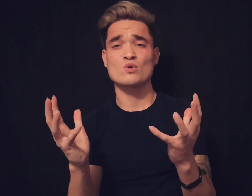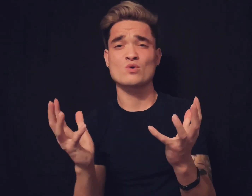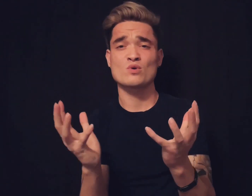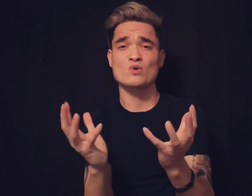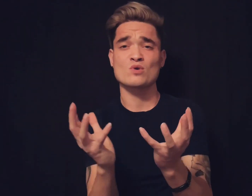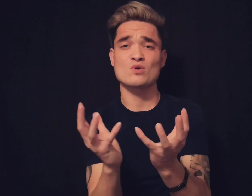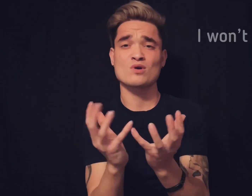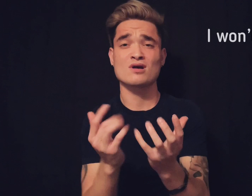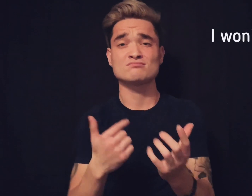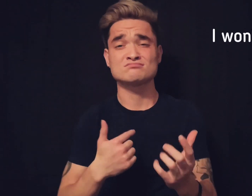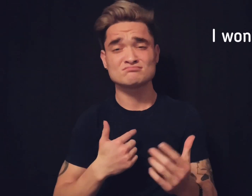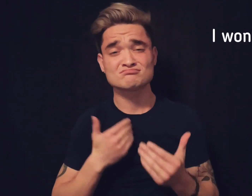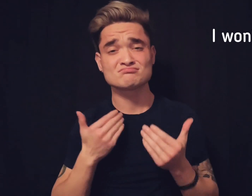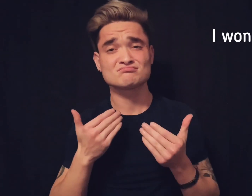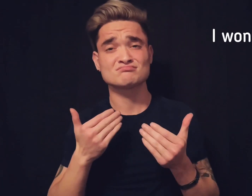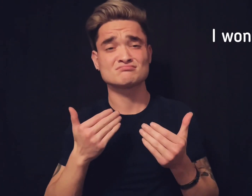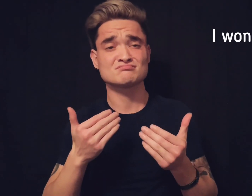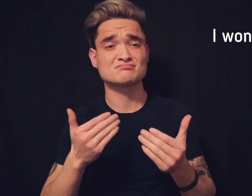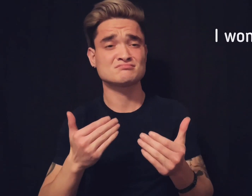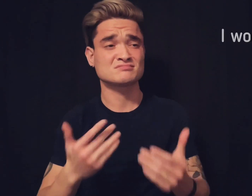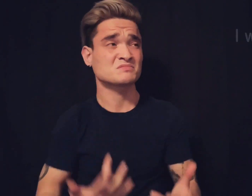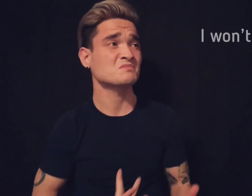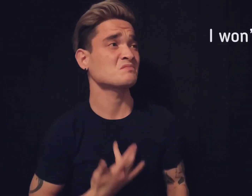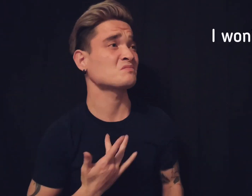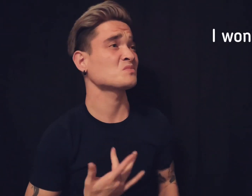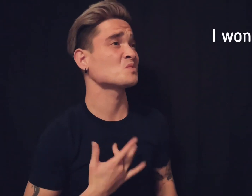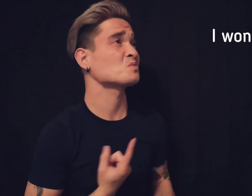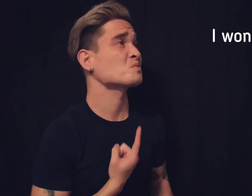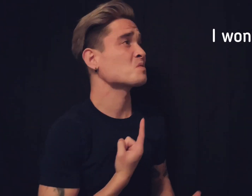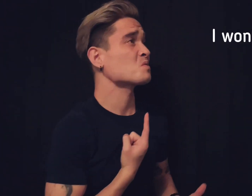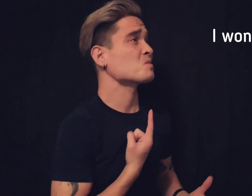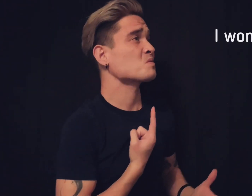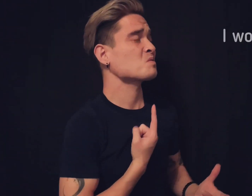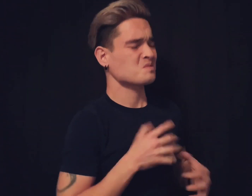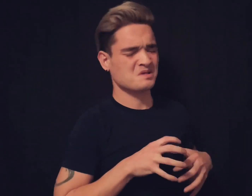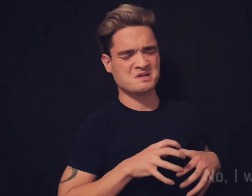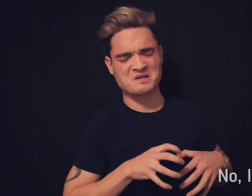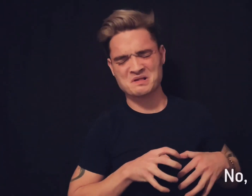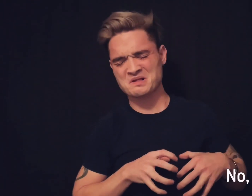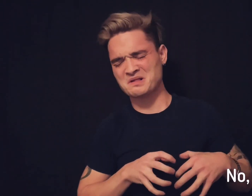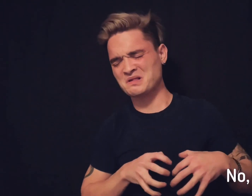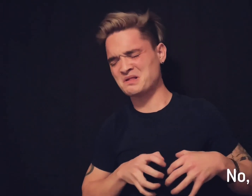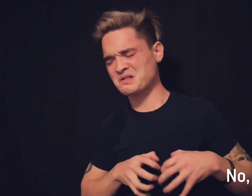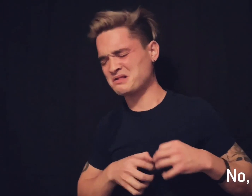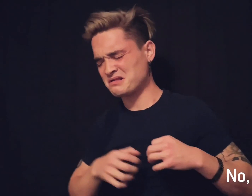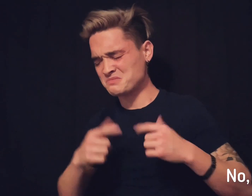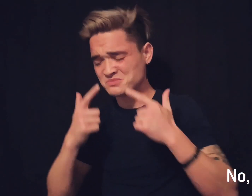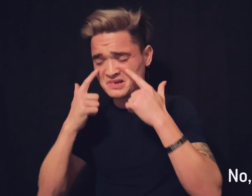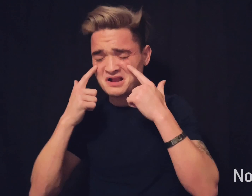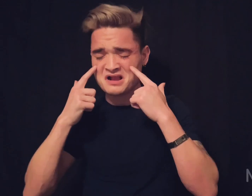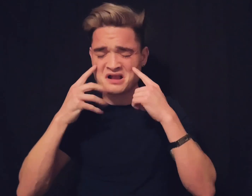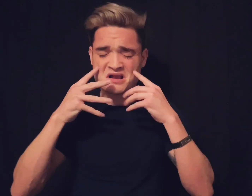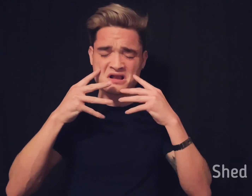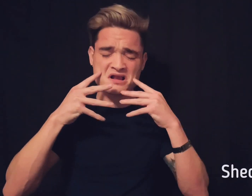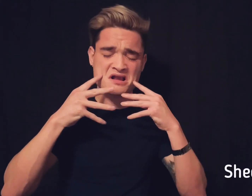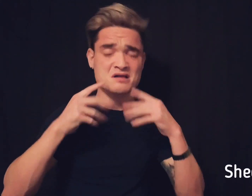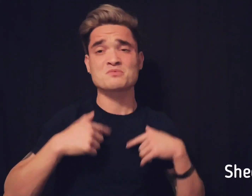I won't cry I won't cry No, I won't shed a